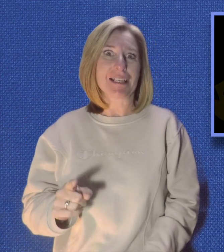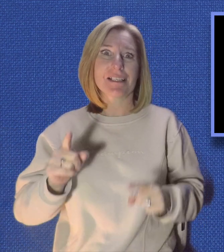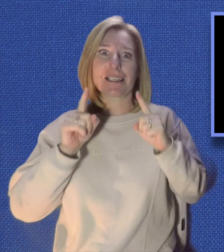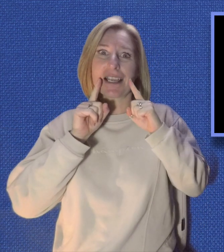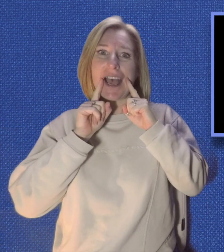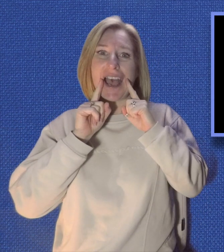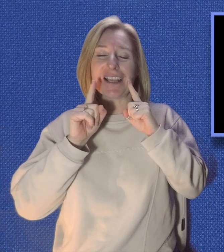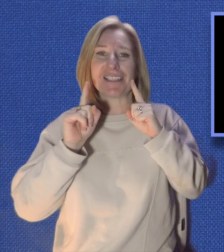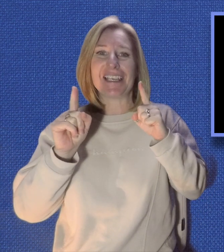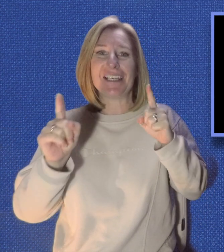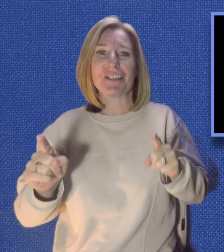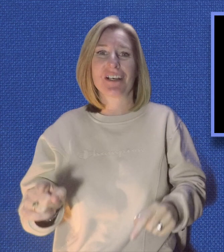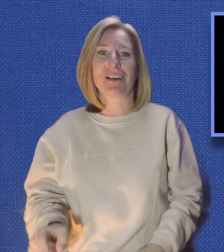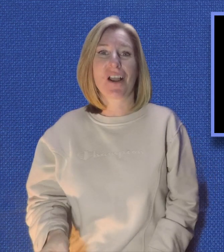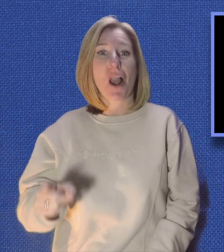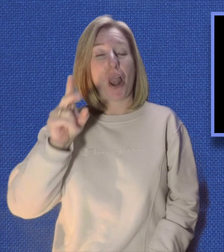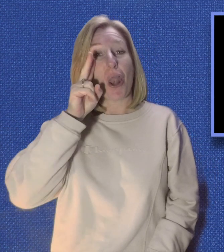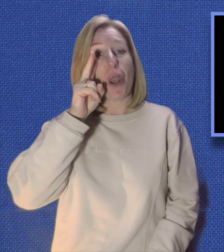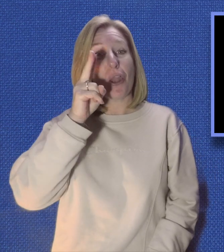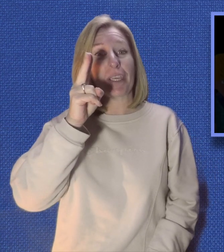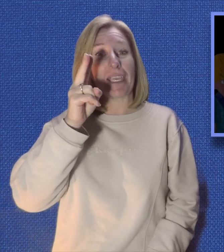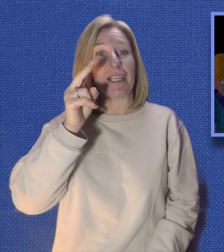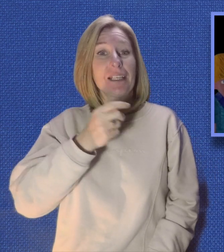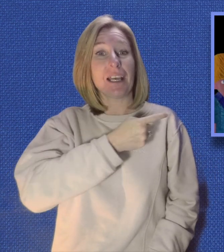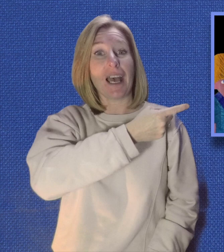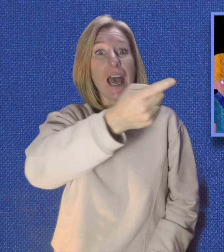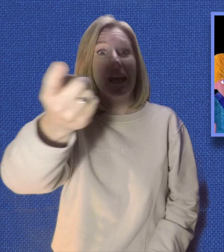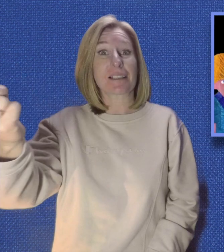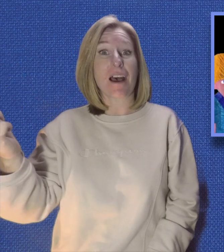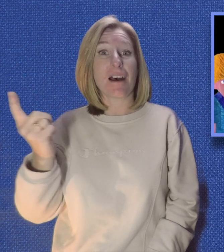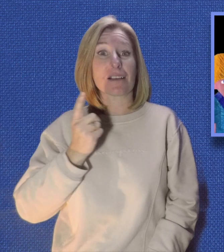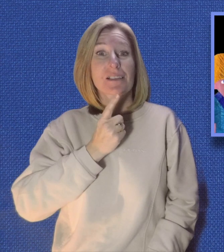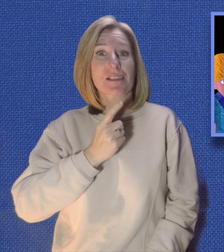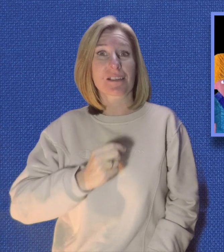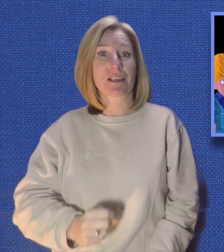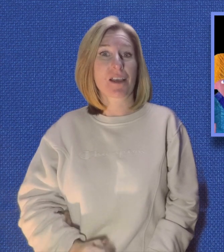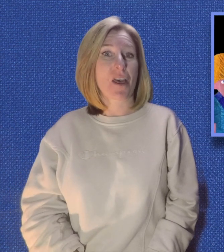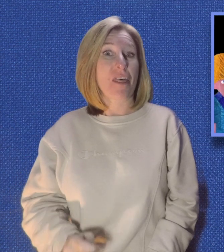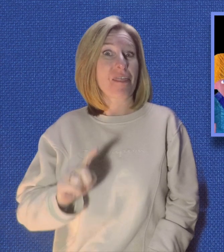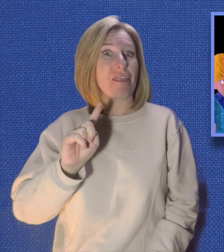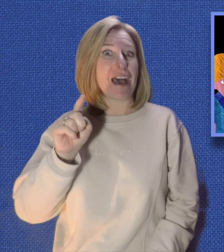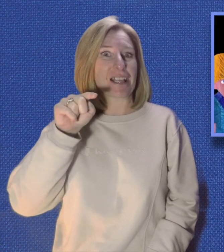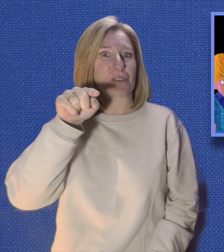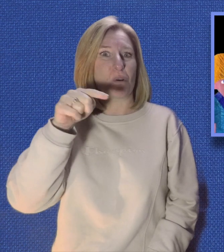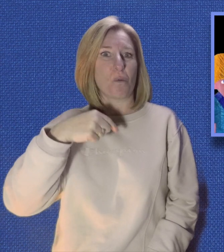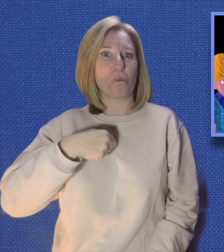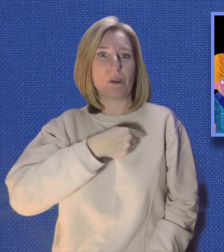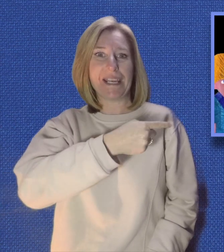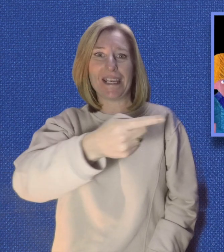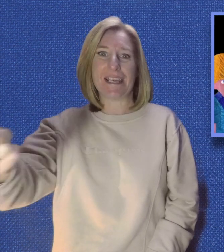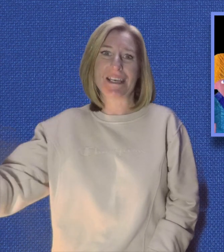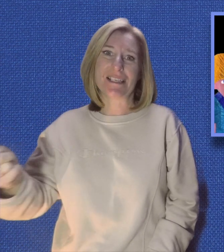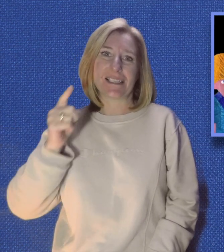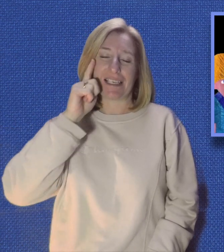a teacher looking at us. That's what we see.